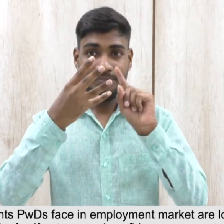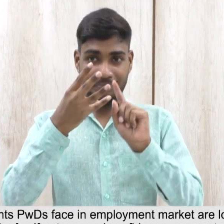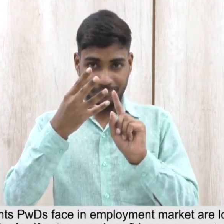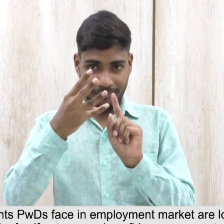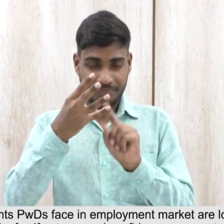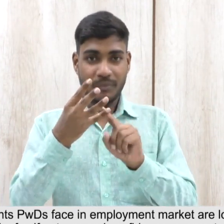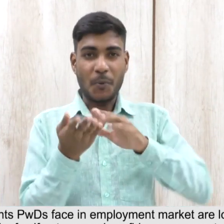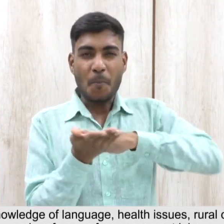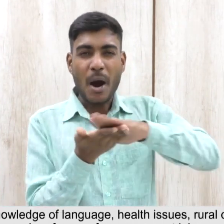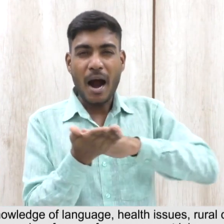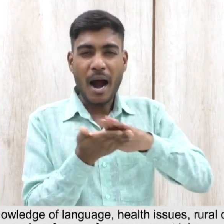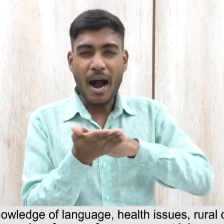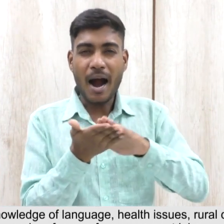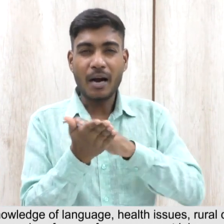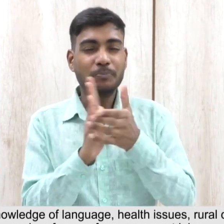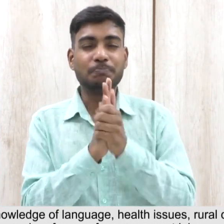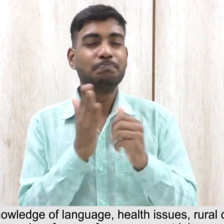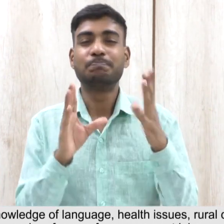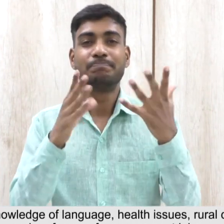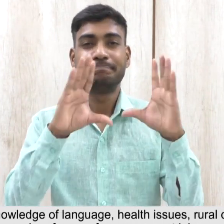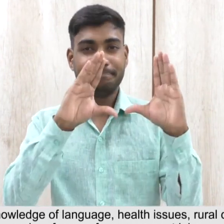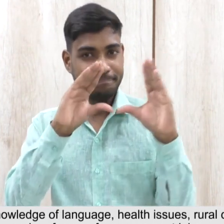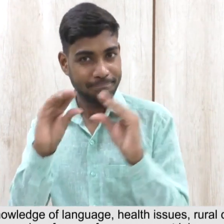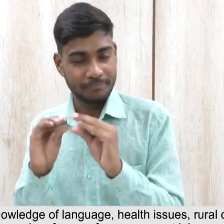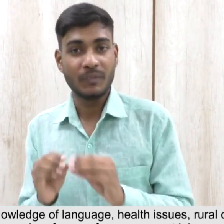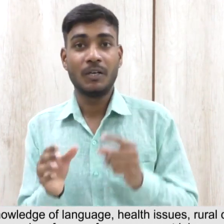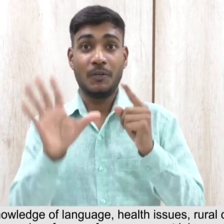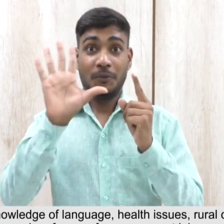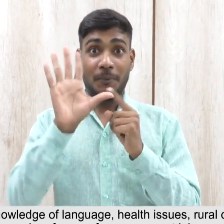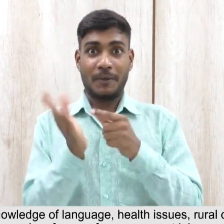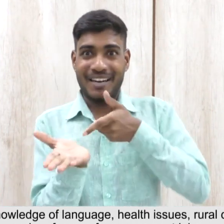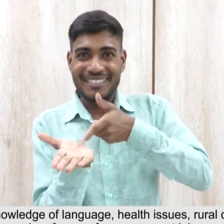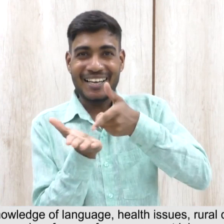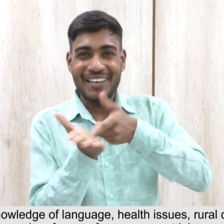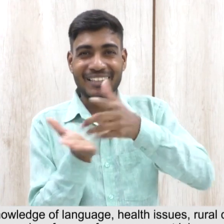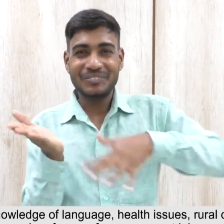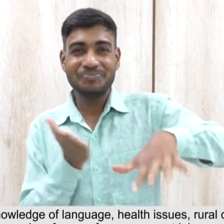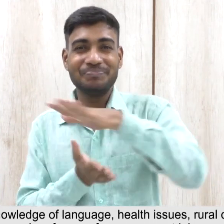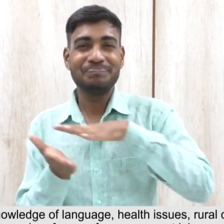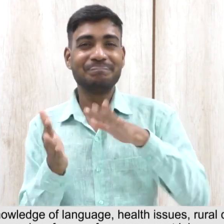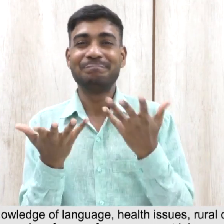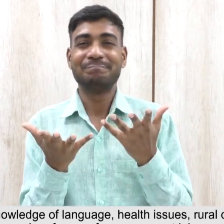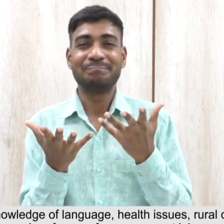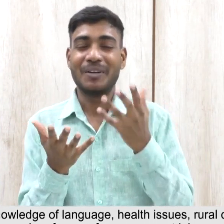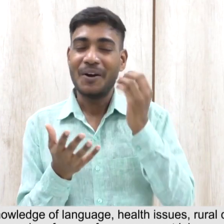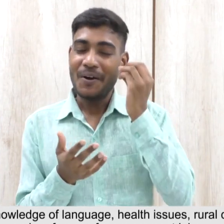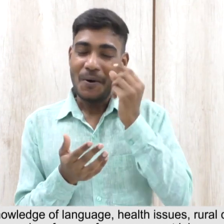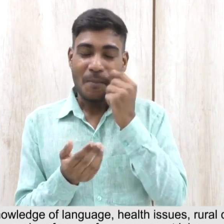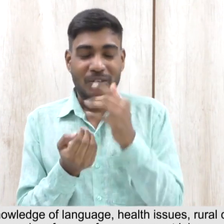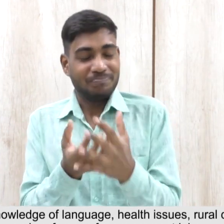lack of basic trade skills, poor knowledge of language, health issues, rural disconnect from market